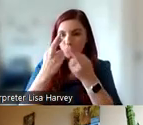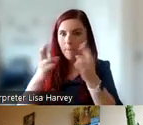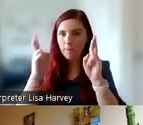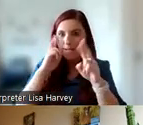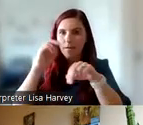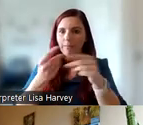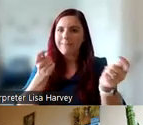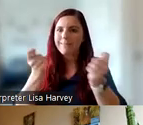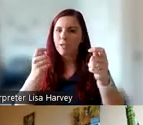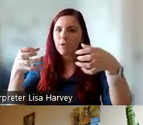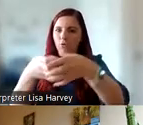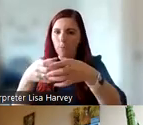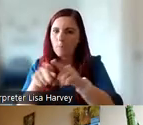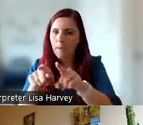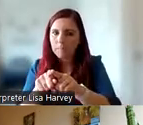of governance.